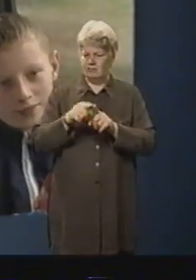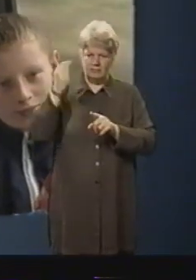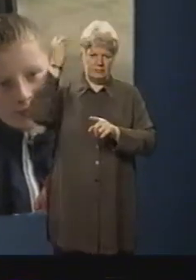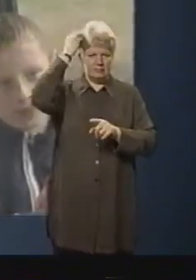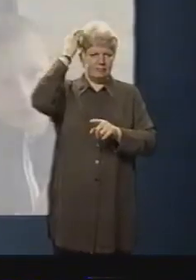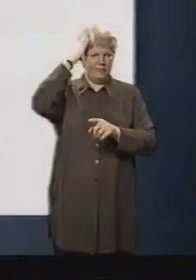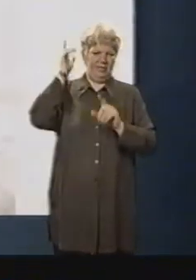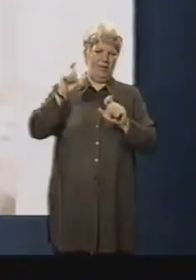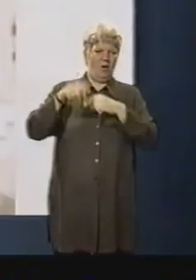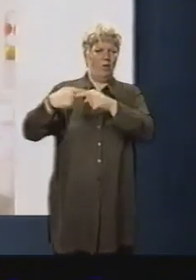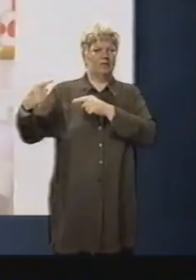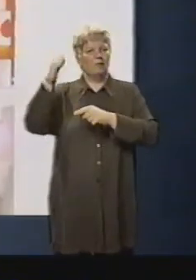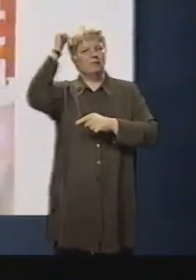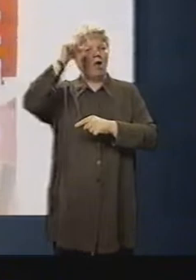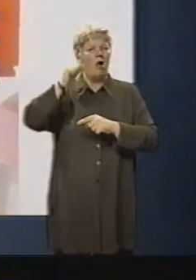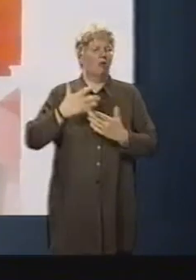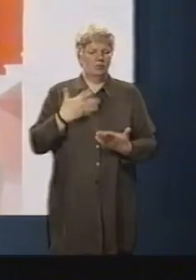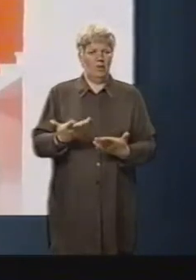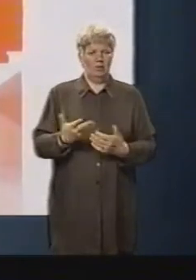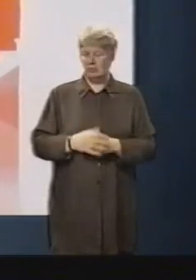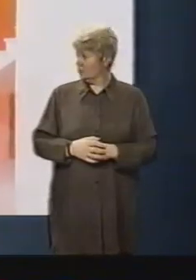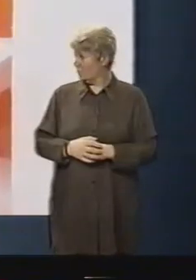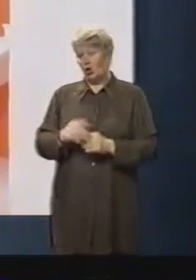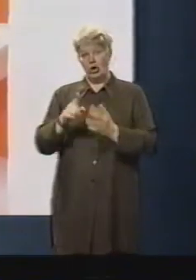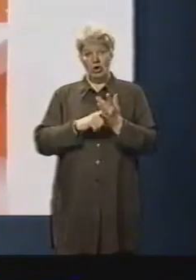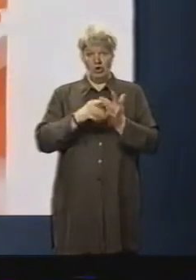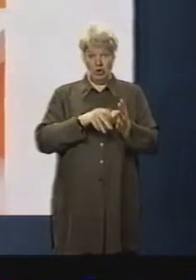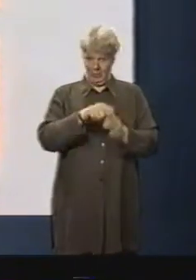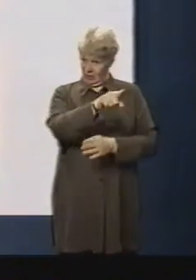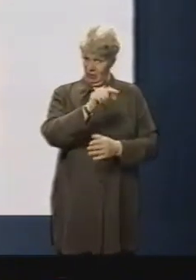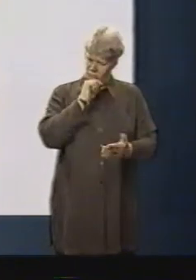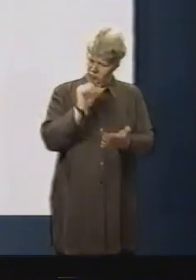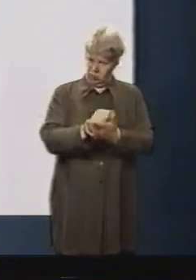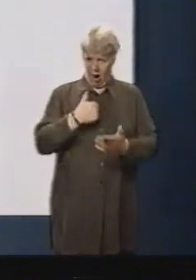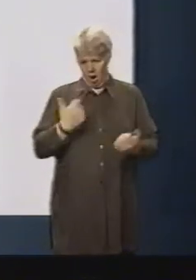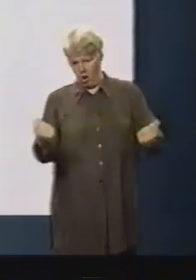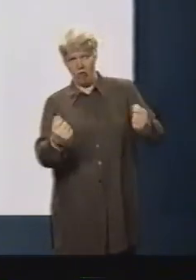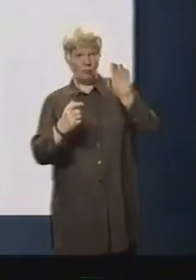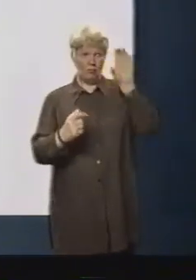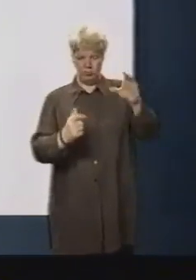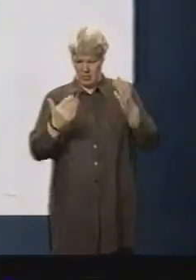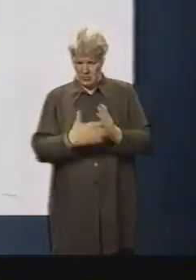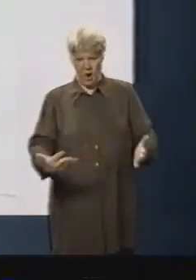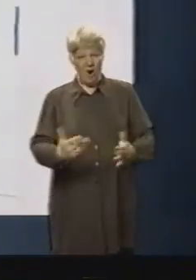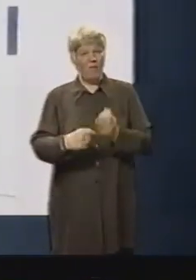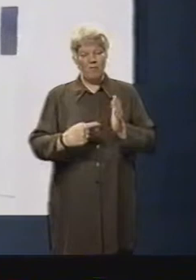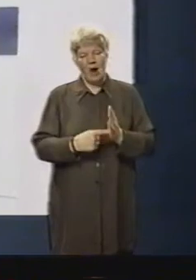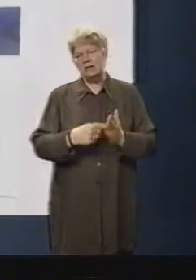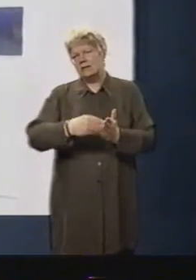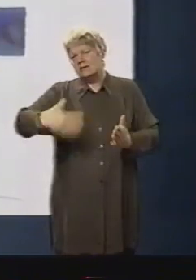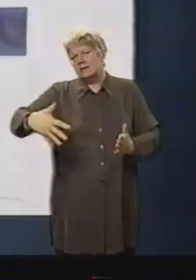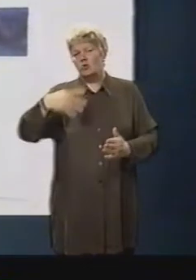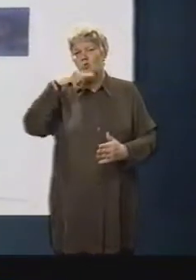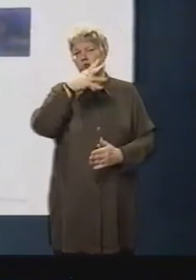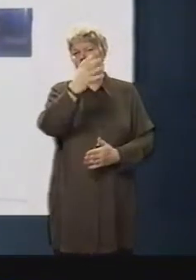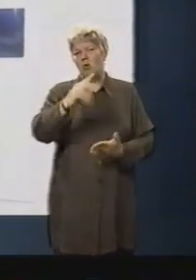or anything. Now, although Jimmy would have one fitted to his lorry tomorrow, the £240 price tag might put a